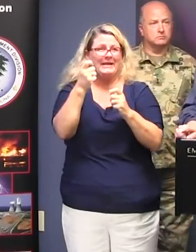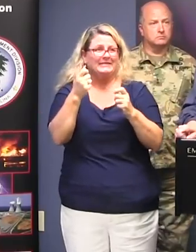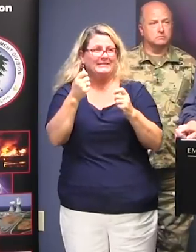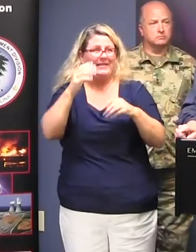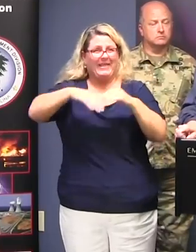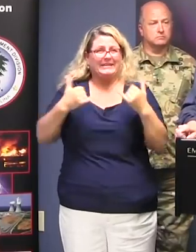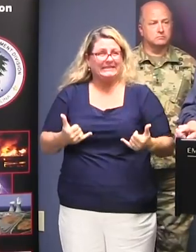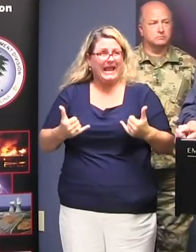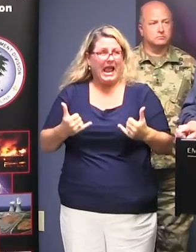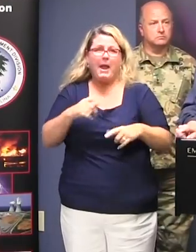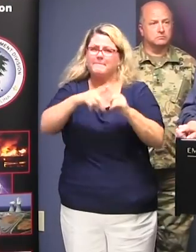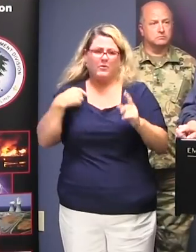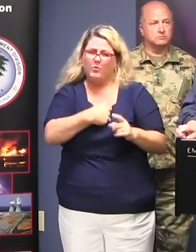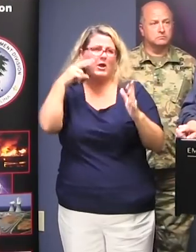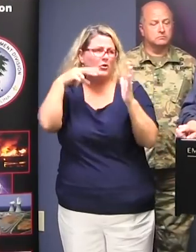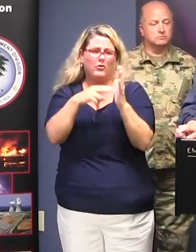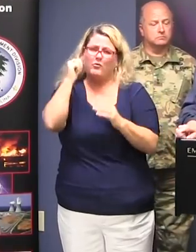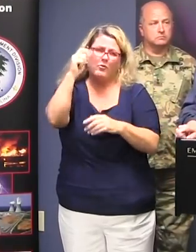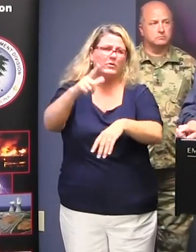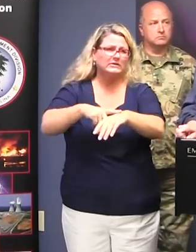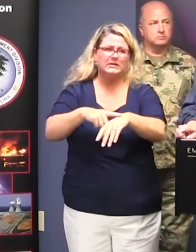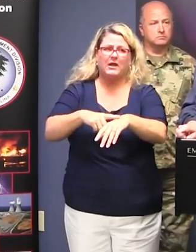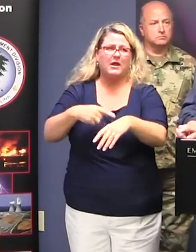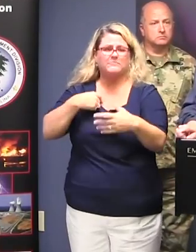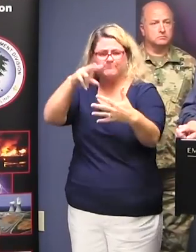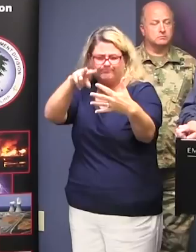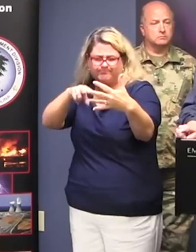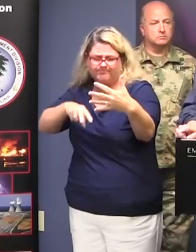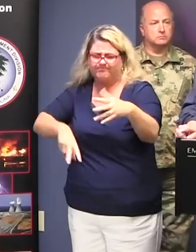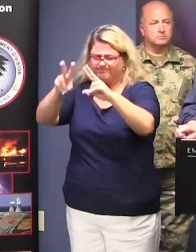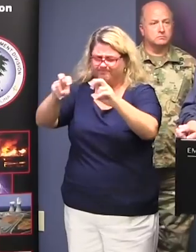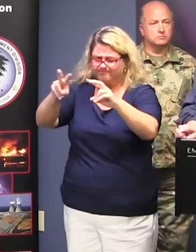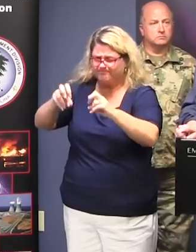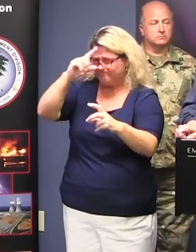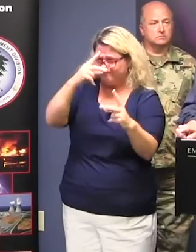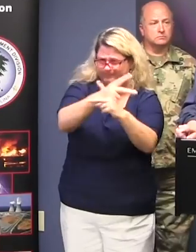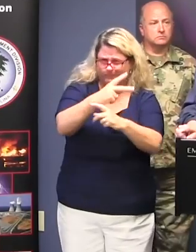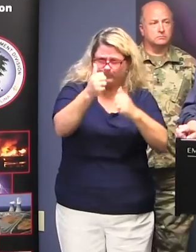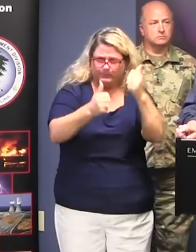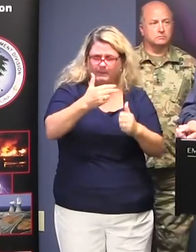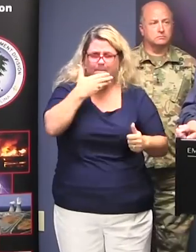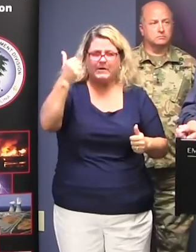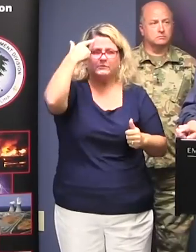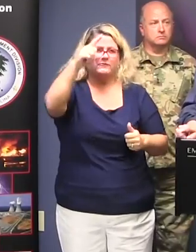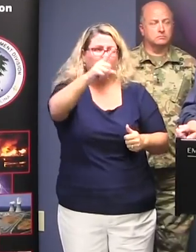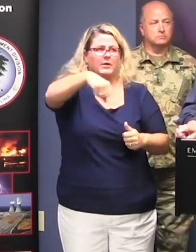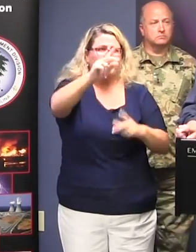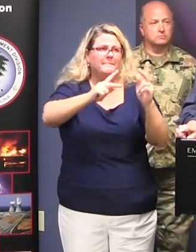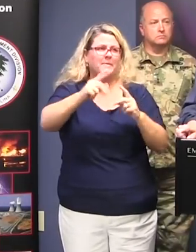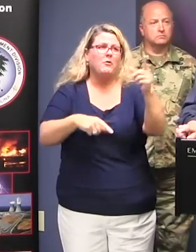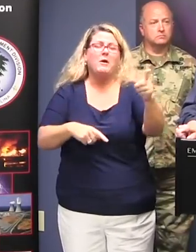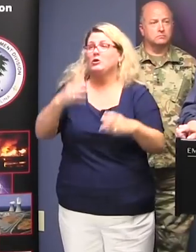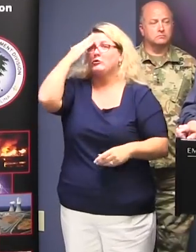But we are constantly, constantly reviewing and analyzing the information to determine what the best course of action is. course, you know, people are asking